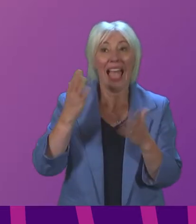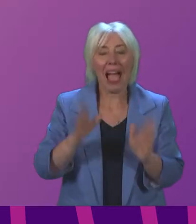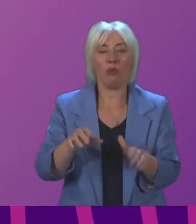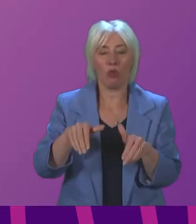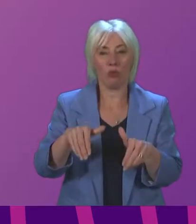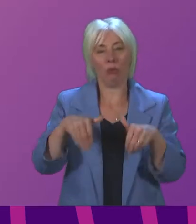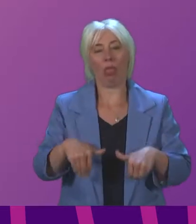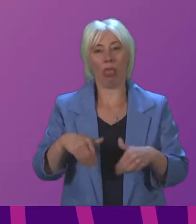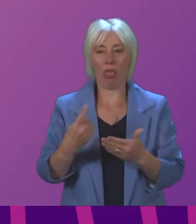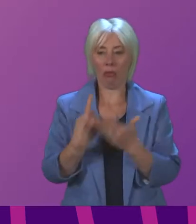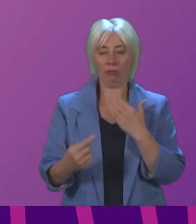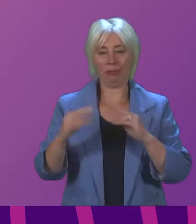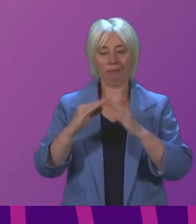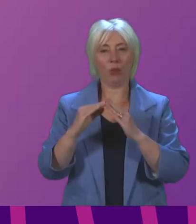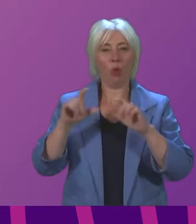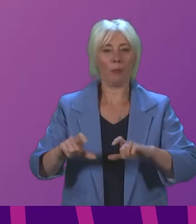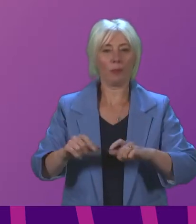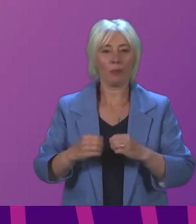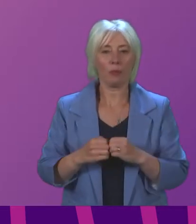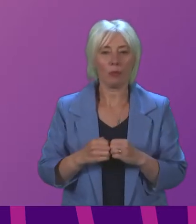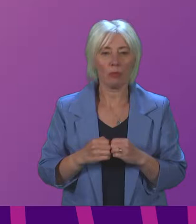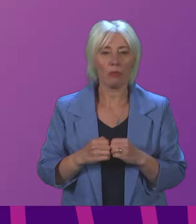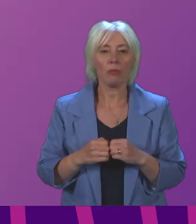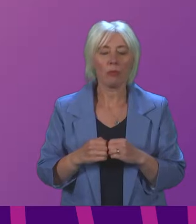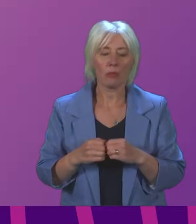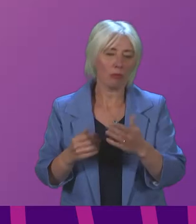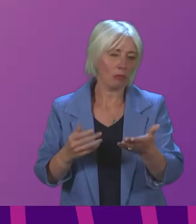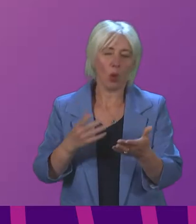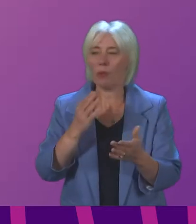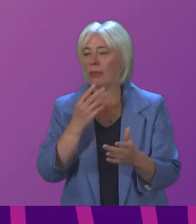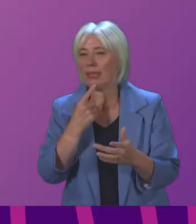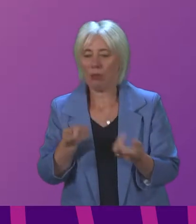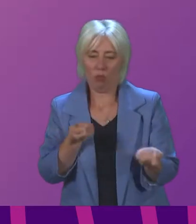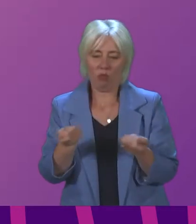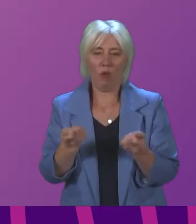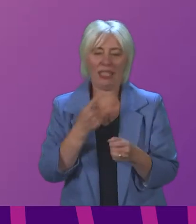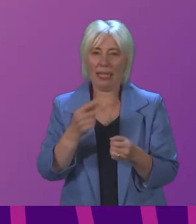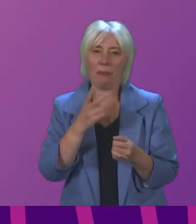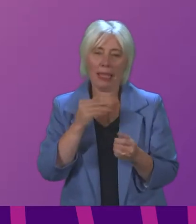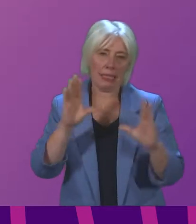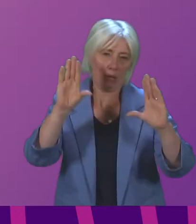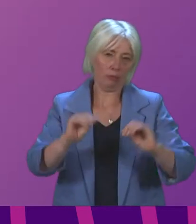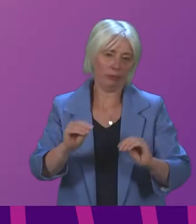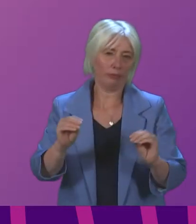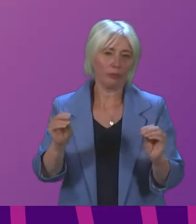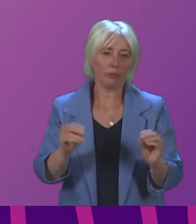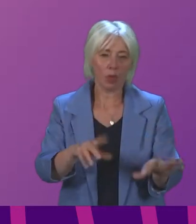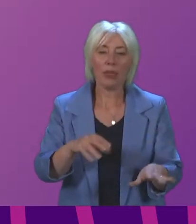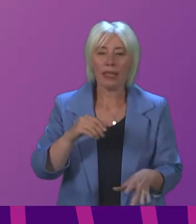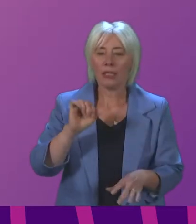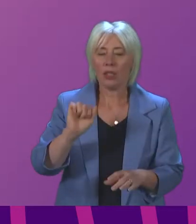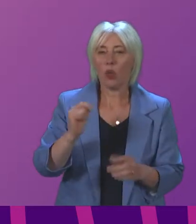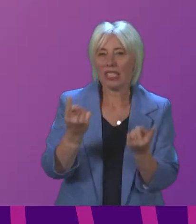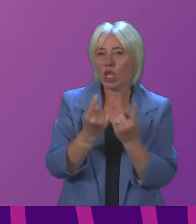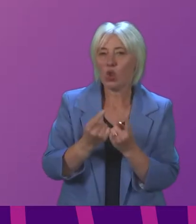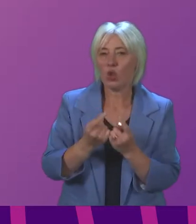on the Omicron variant Deputy First Minister if you could begin to I will do President the Officer we will certainly consider carefully those issues the